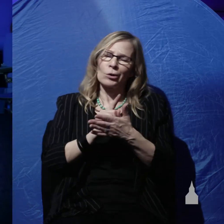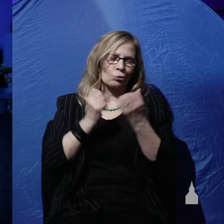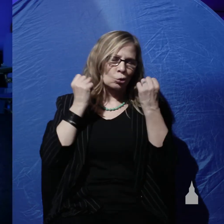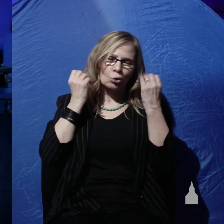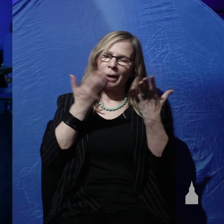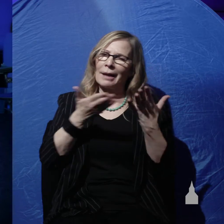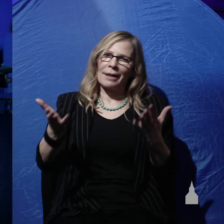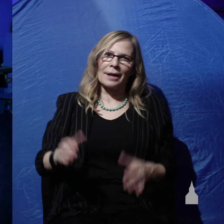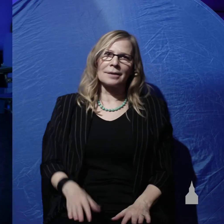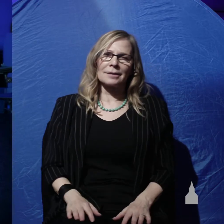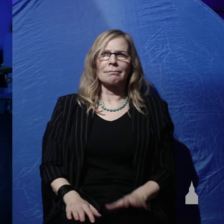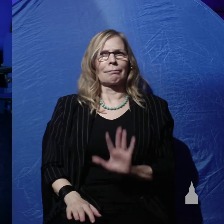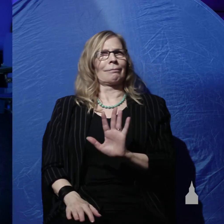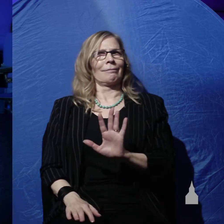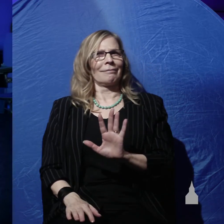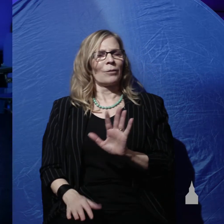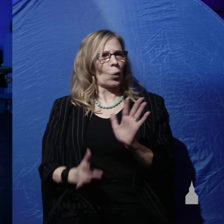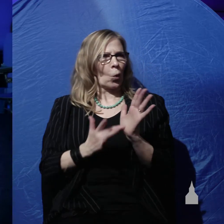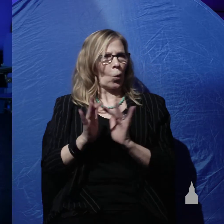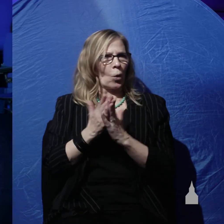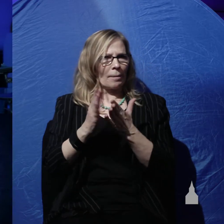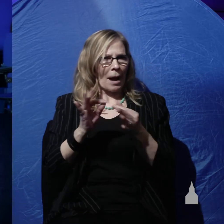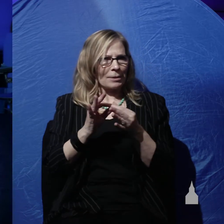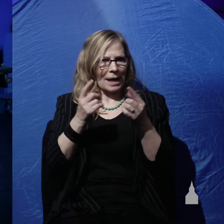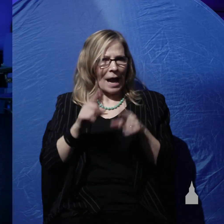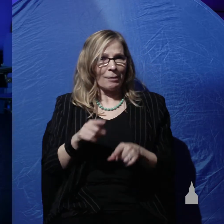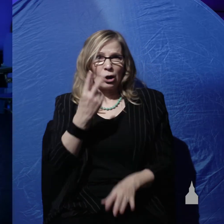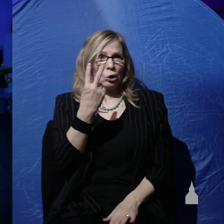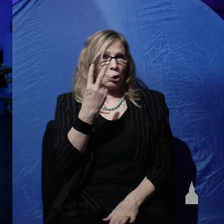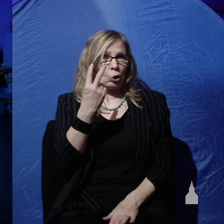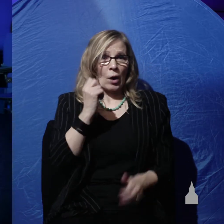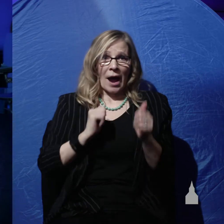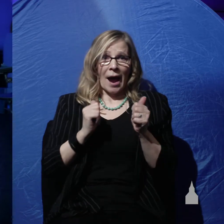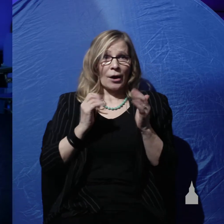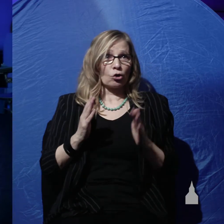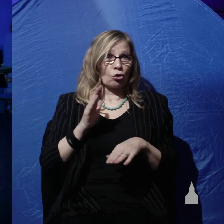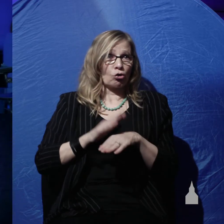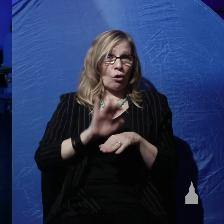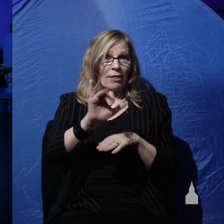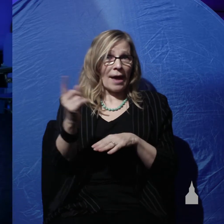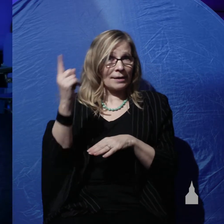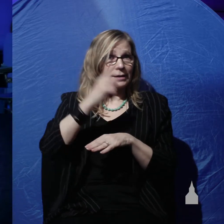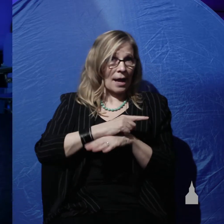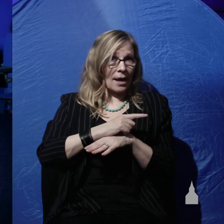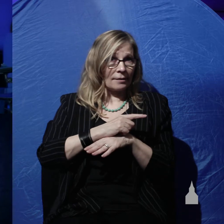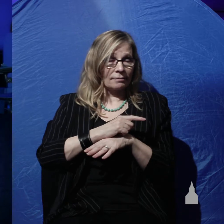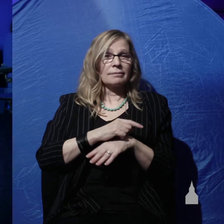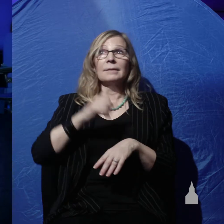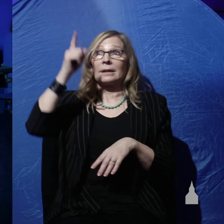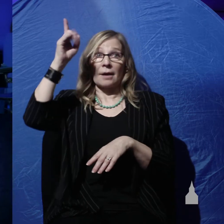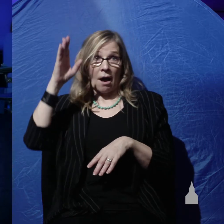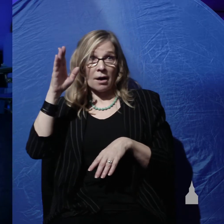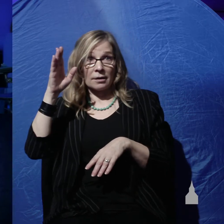we need to look at what the Bible says happened. There were only two actors on that day. There was God and